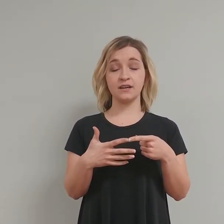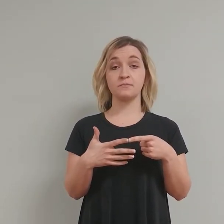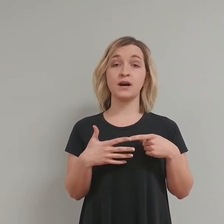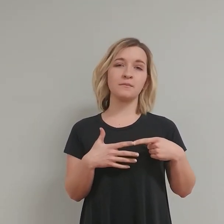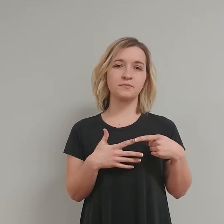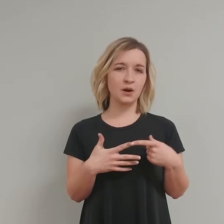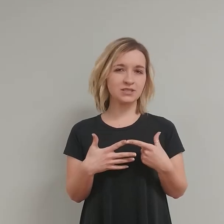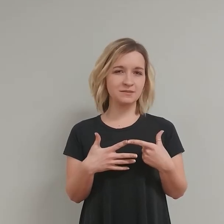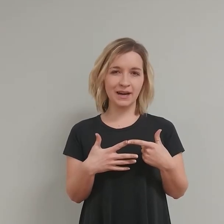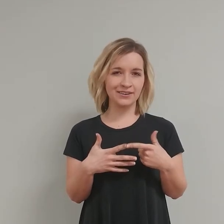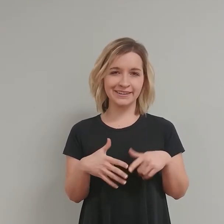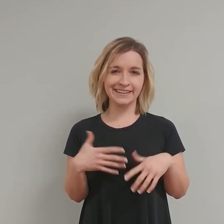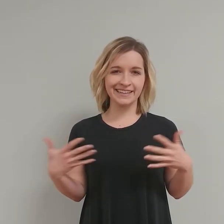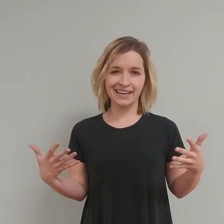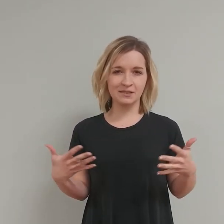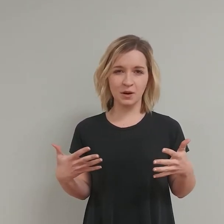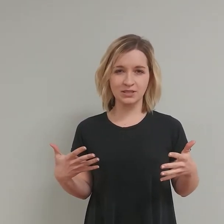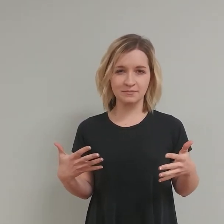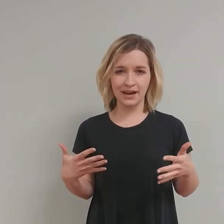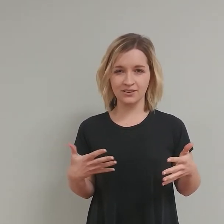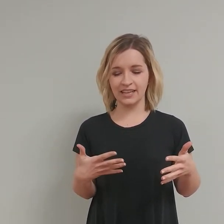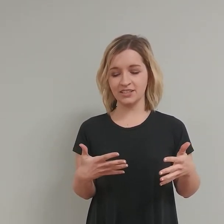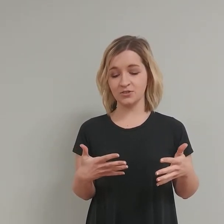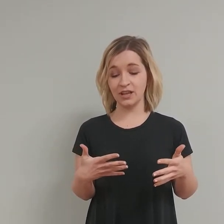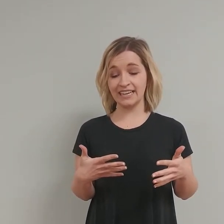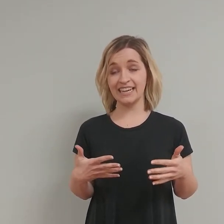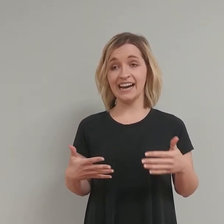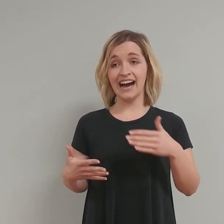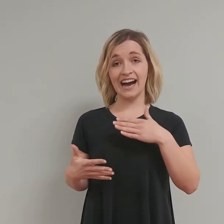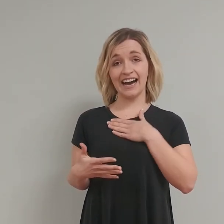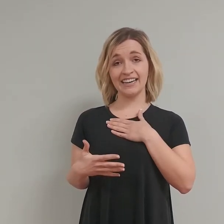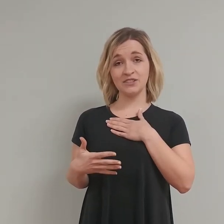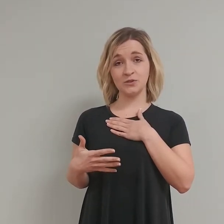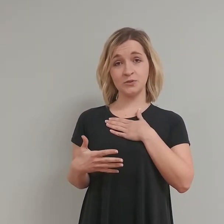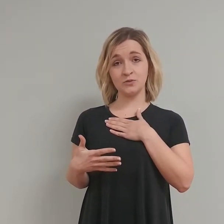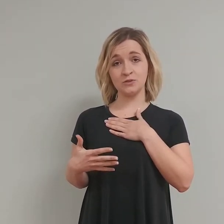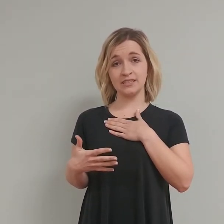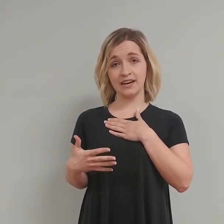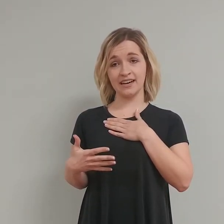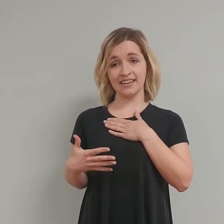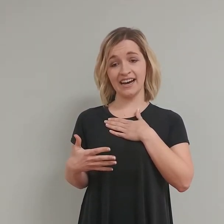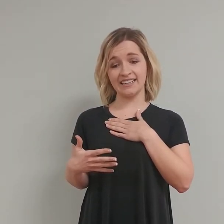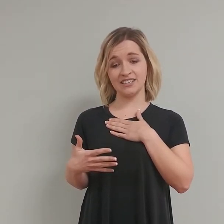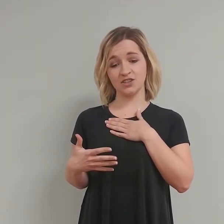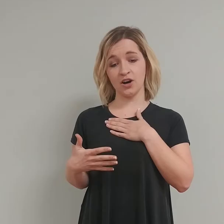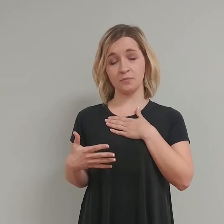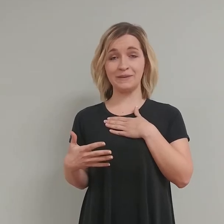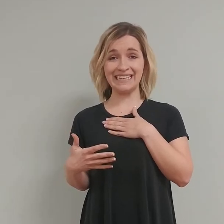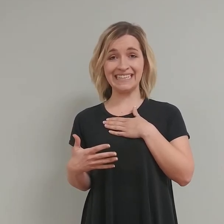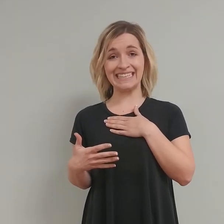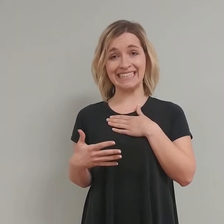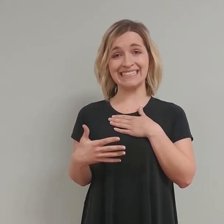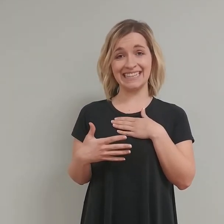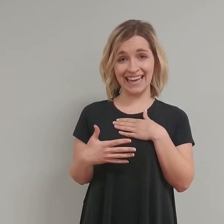The protein powder, any kind of protein powder that you like. I use a kind, it's called PE Select,